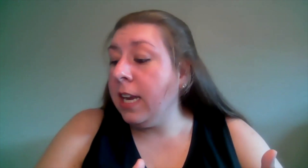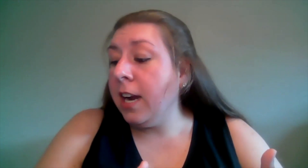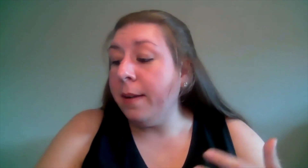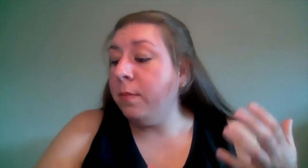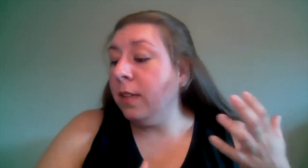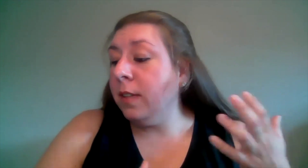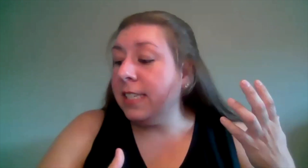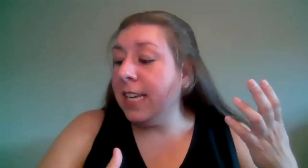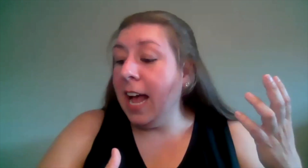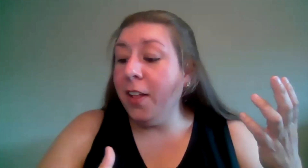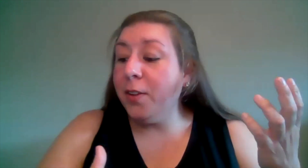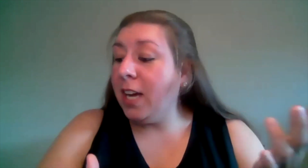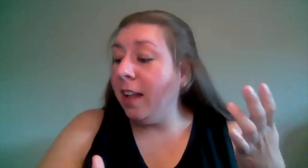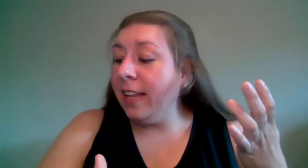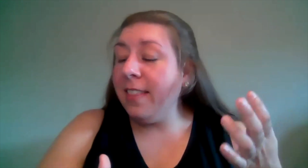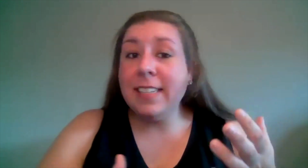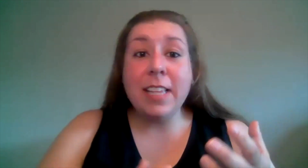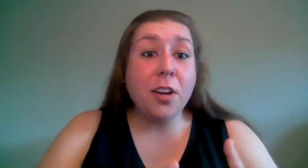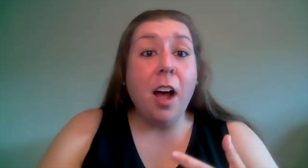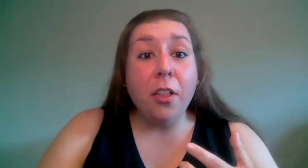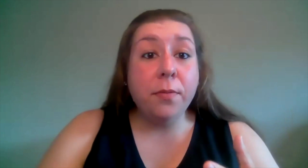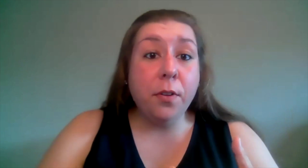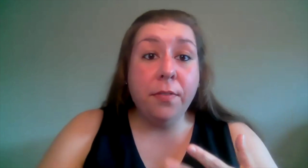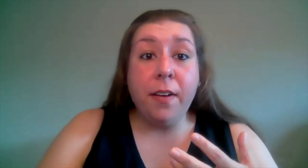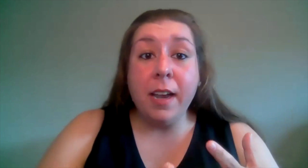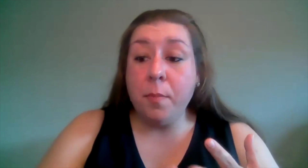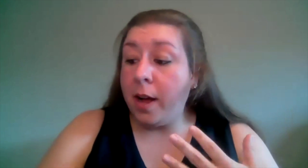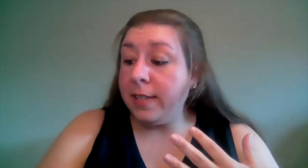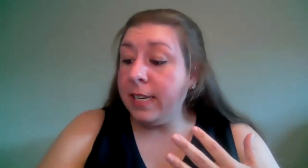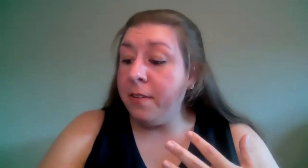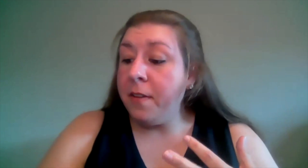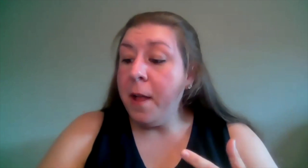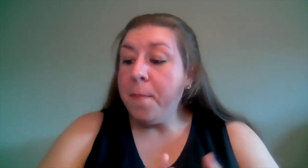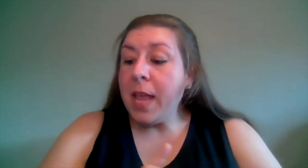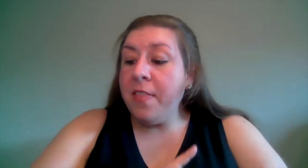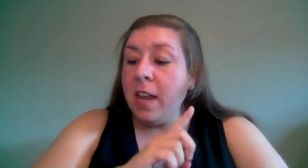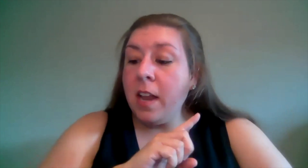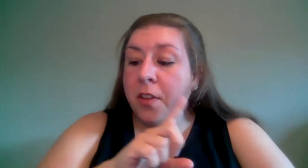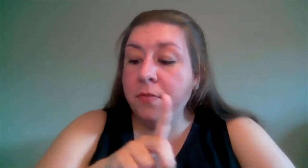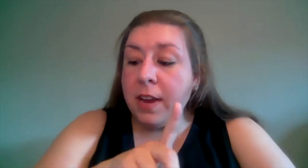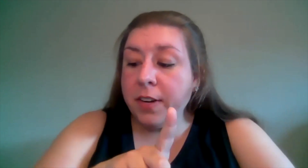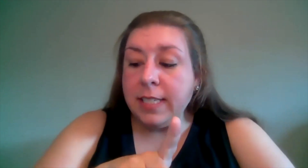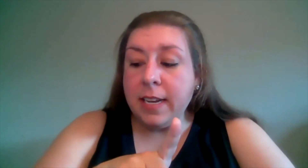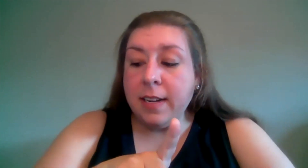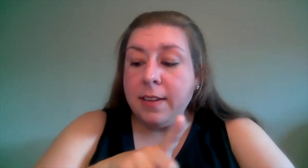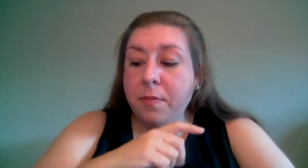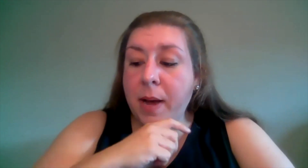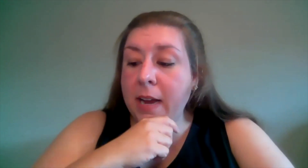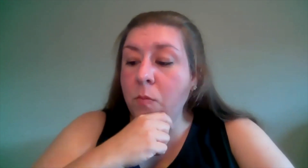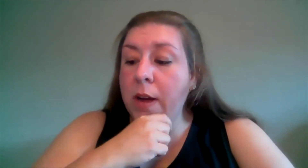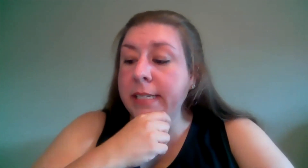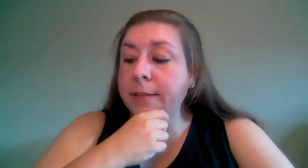year i'd love to see a hello dolly things that are colorful fun and positive and then another favorite sentence of mine was